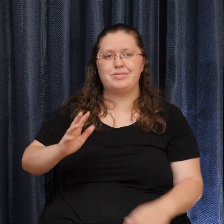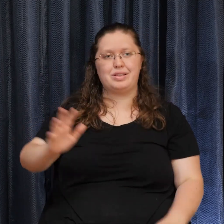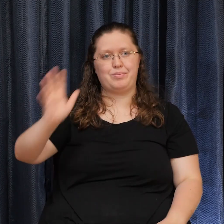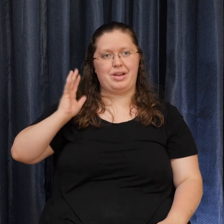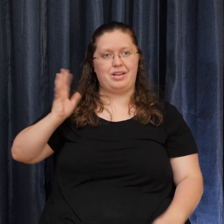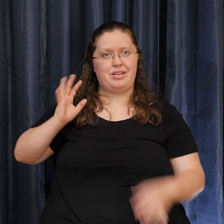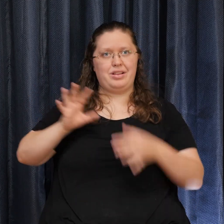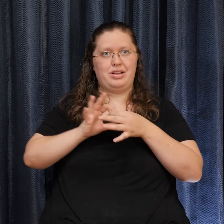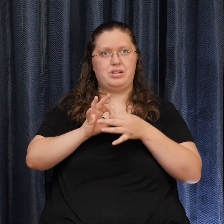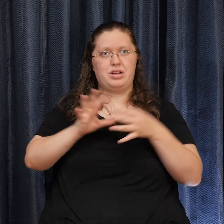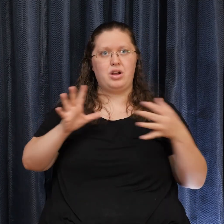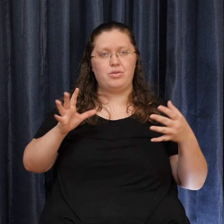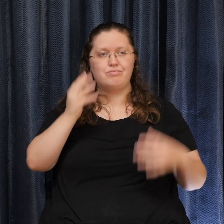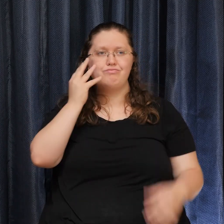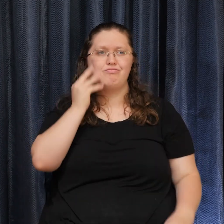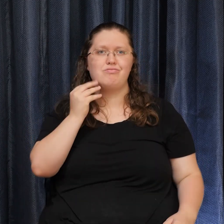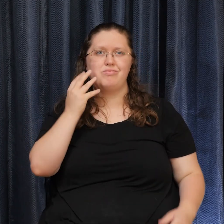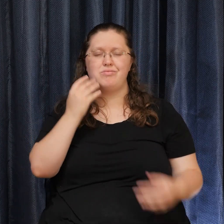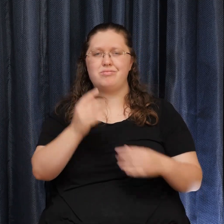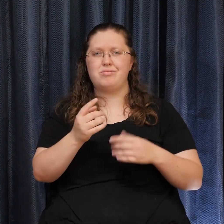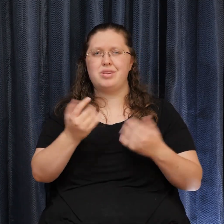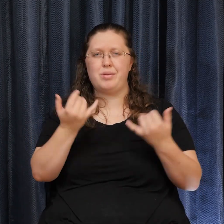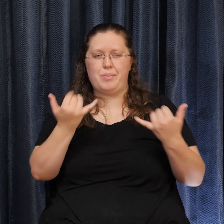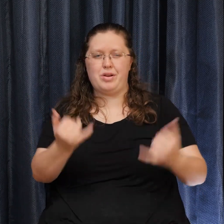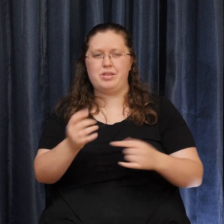moment Right here And right now